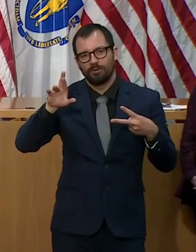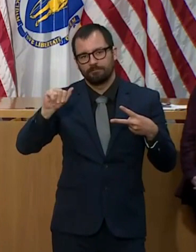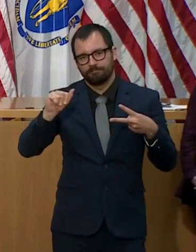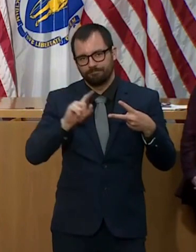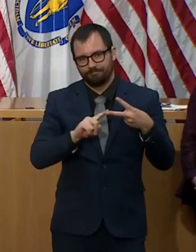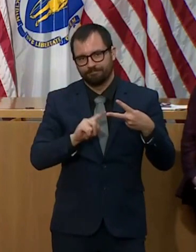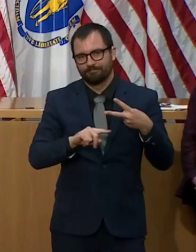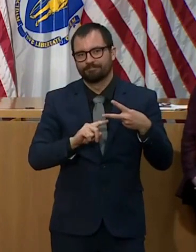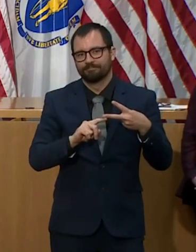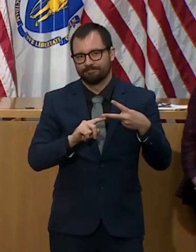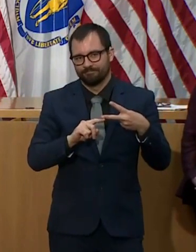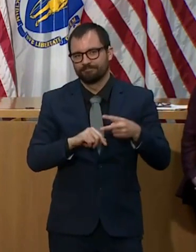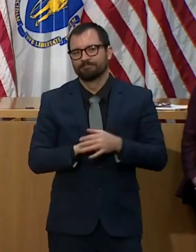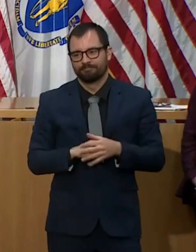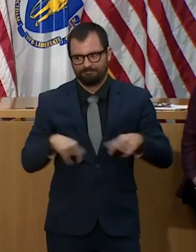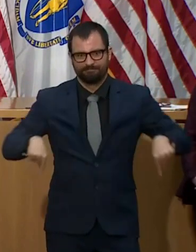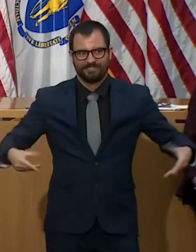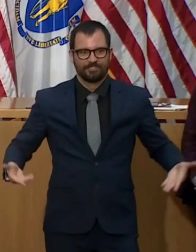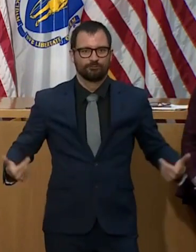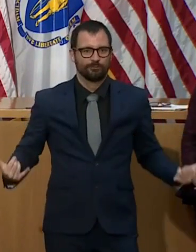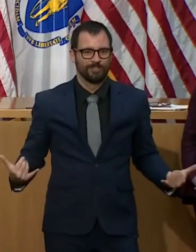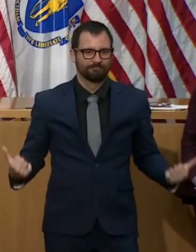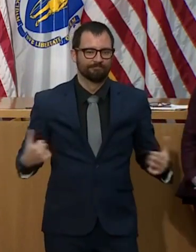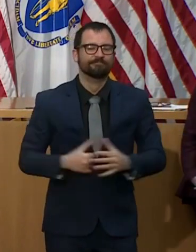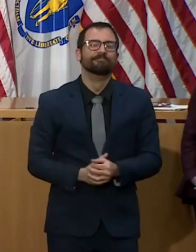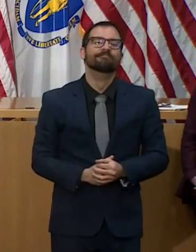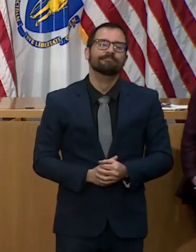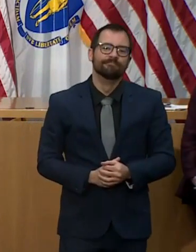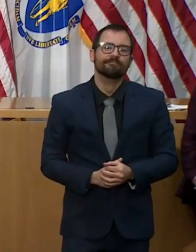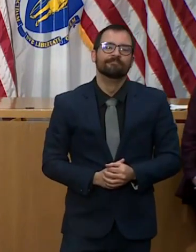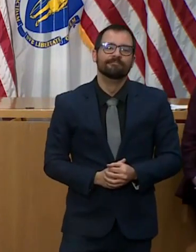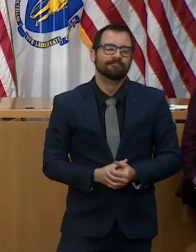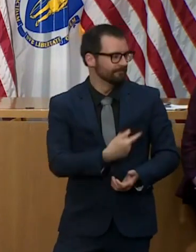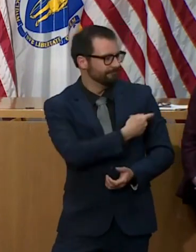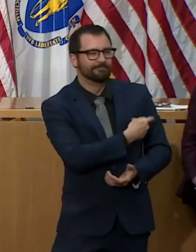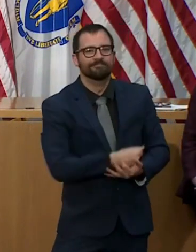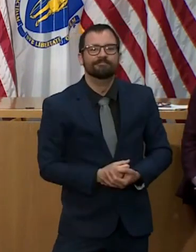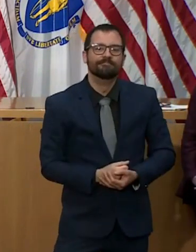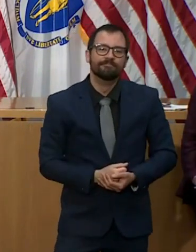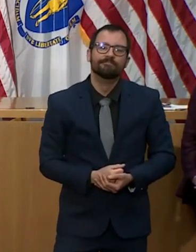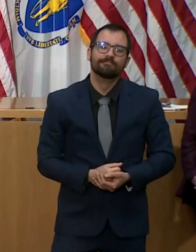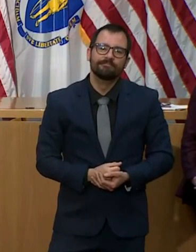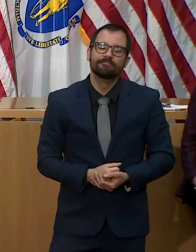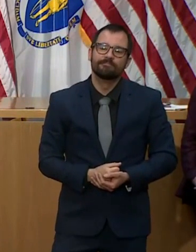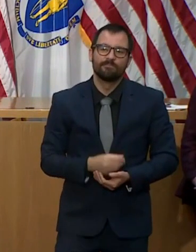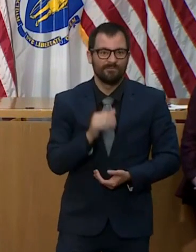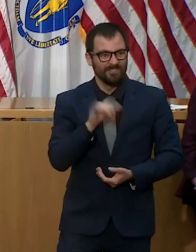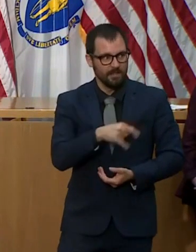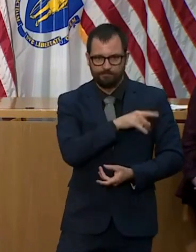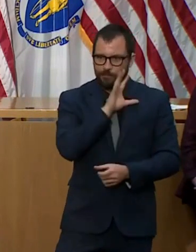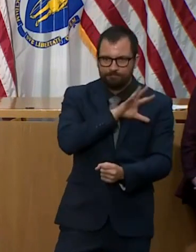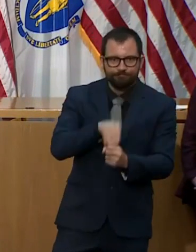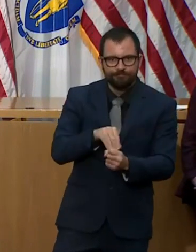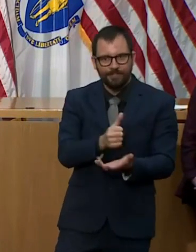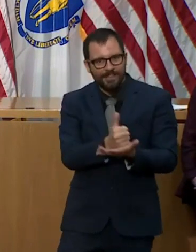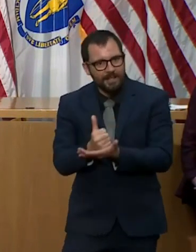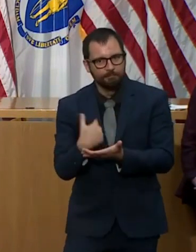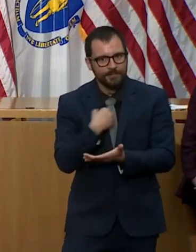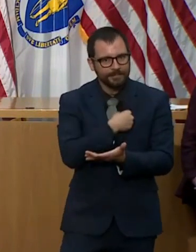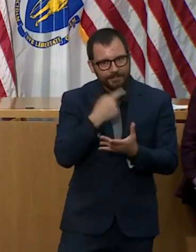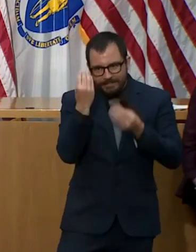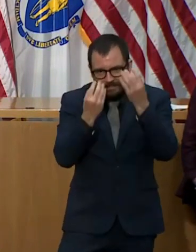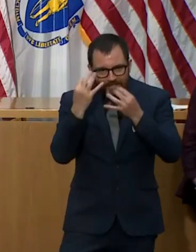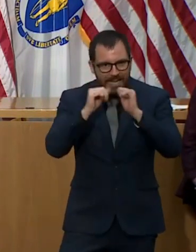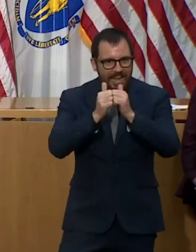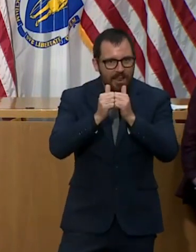approach a phased reopening, but our public health guidance and data from healthcare experts are ultimately going to lead this process.